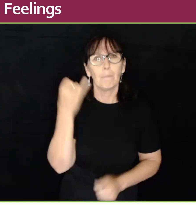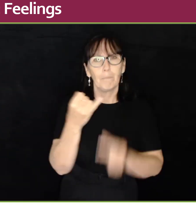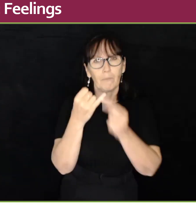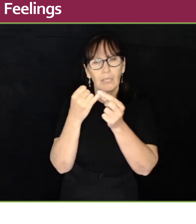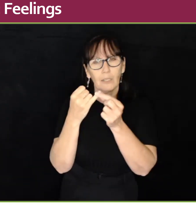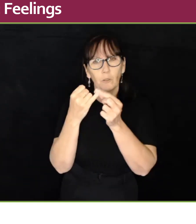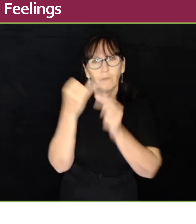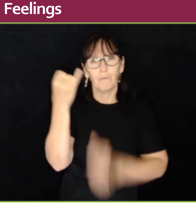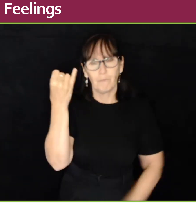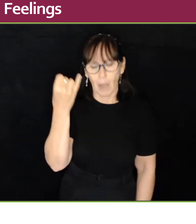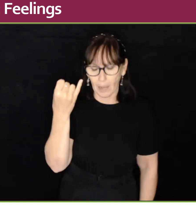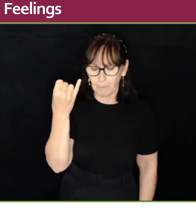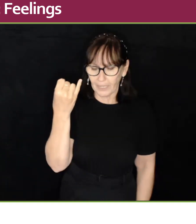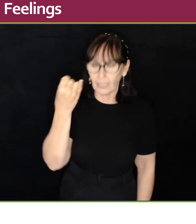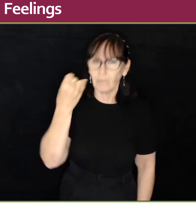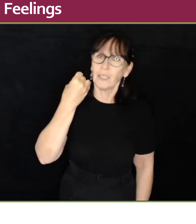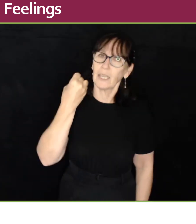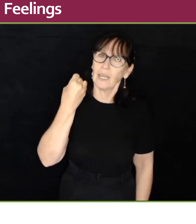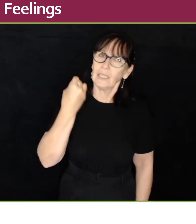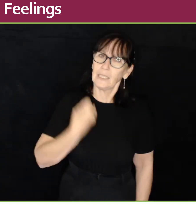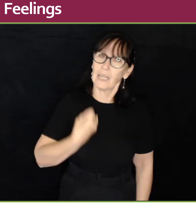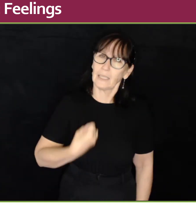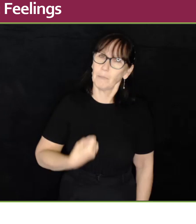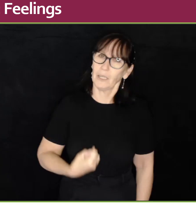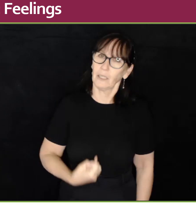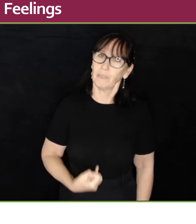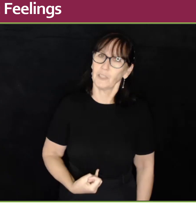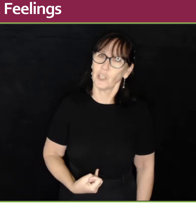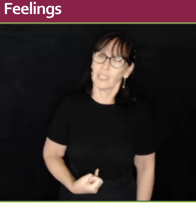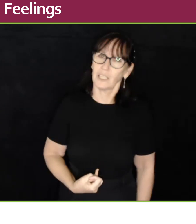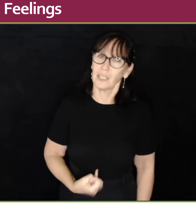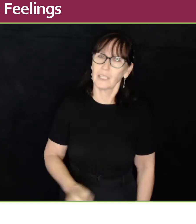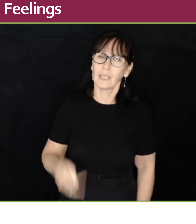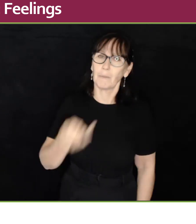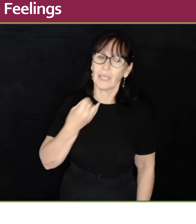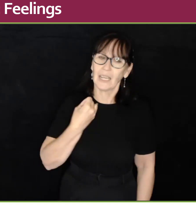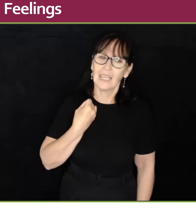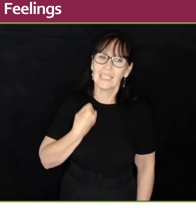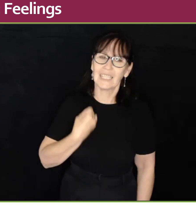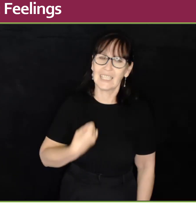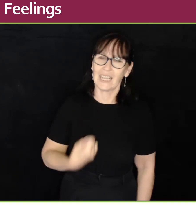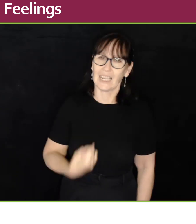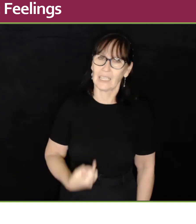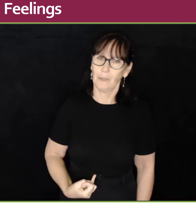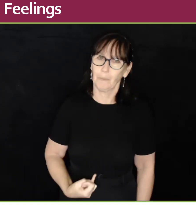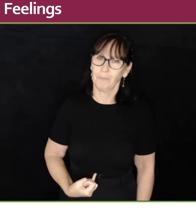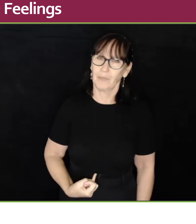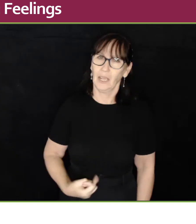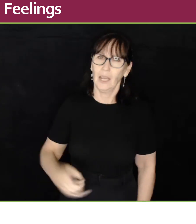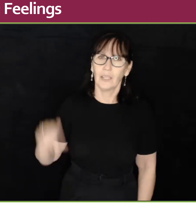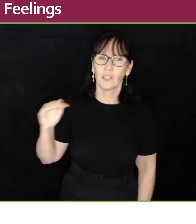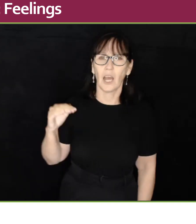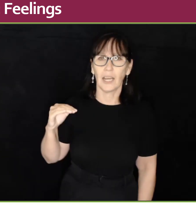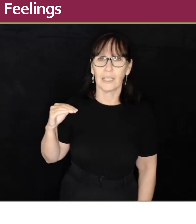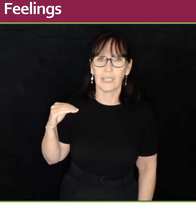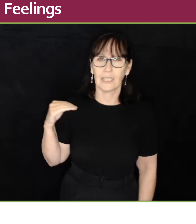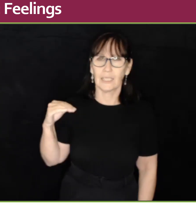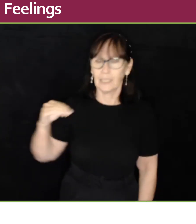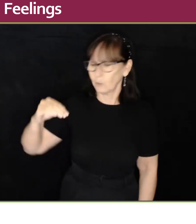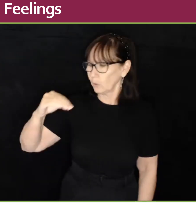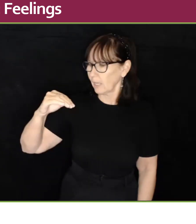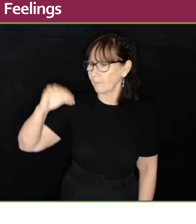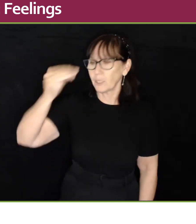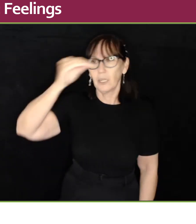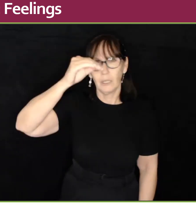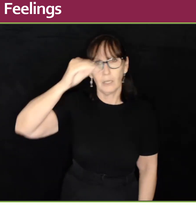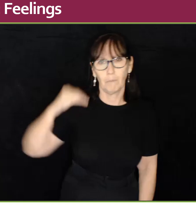Sick. Little pinky finger down the middle of your chest to your stomach. Sick. Tired is a